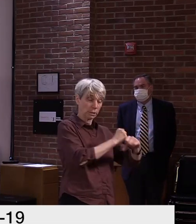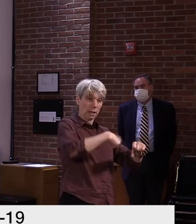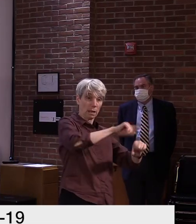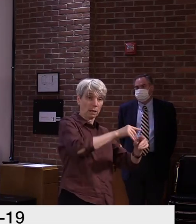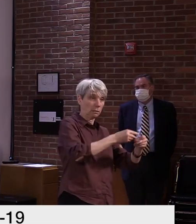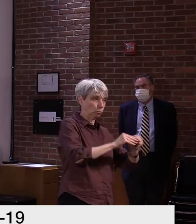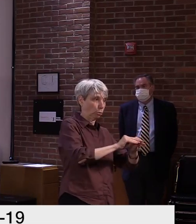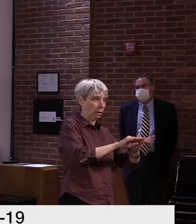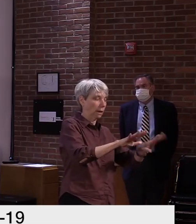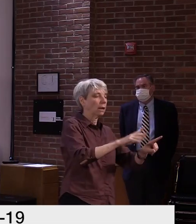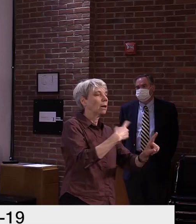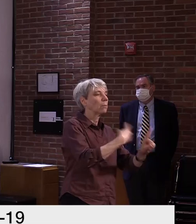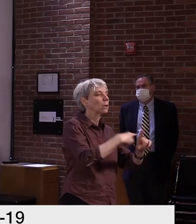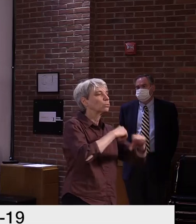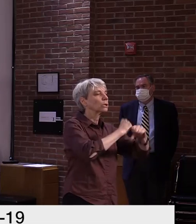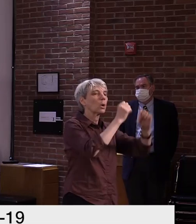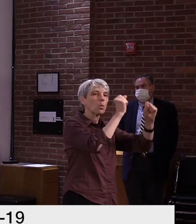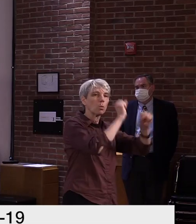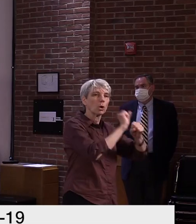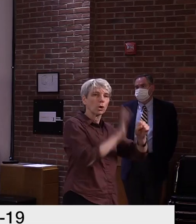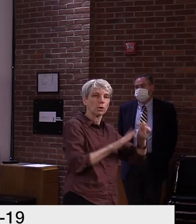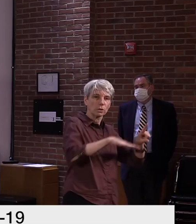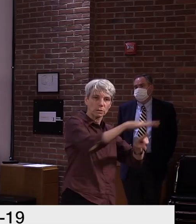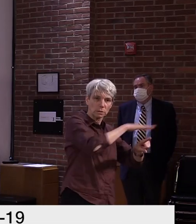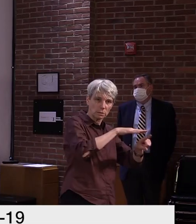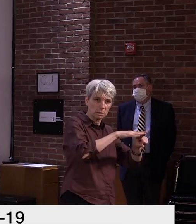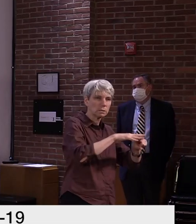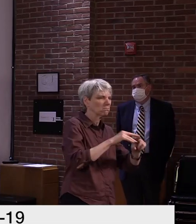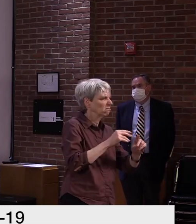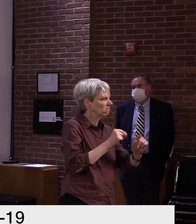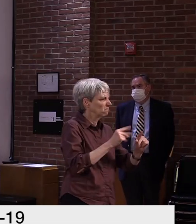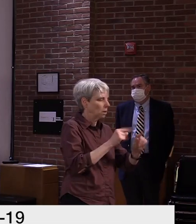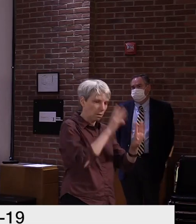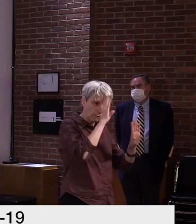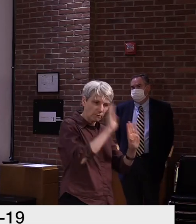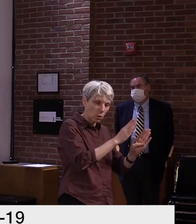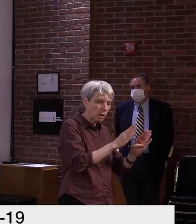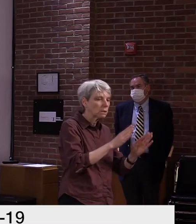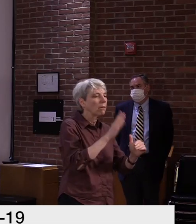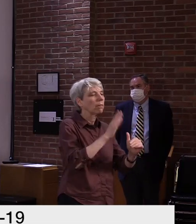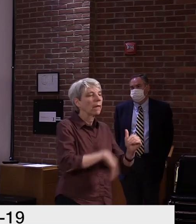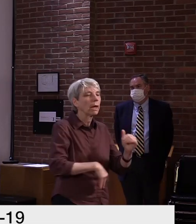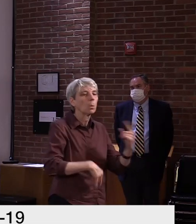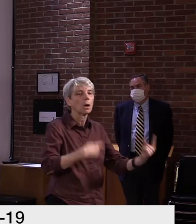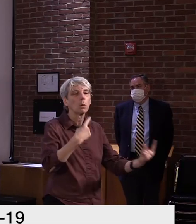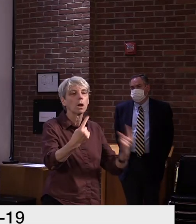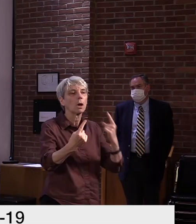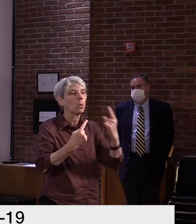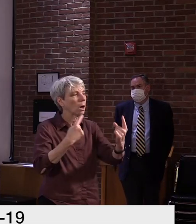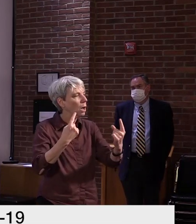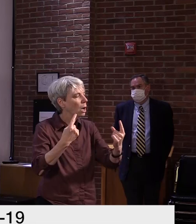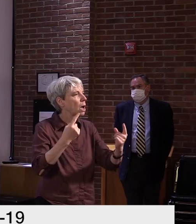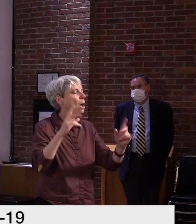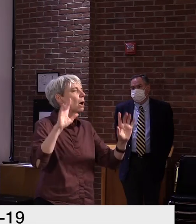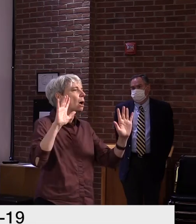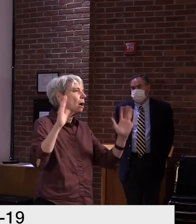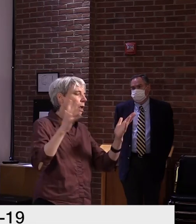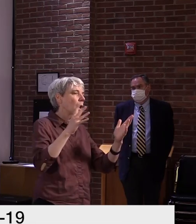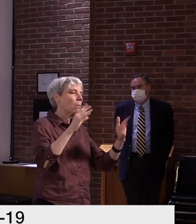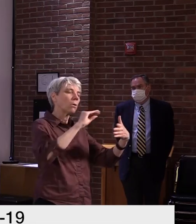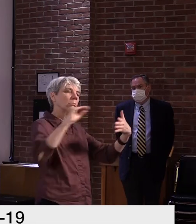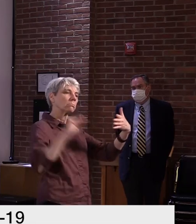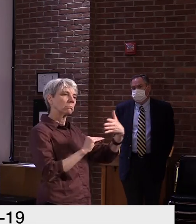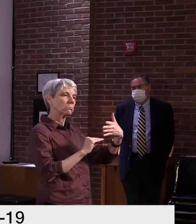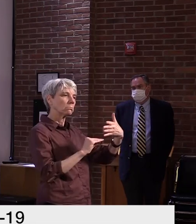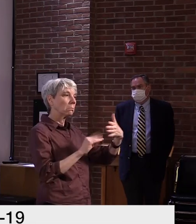et cetera. So, um, there, there are those higher priority groupings, but that doesn't necessarily mean